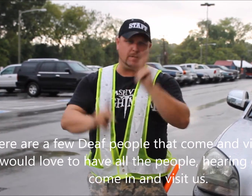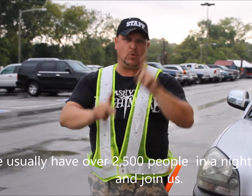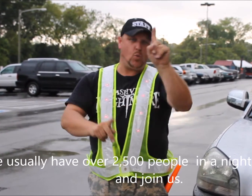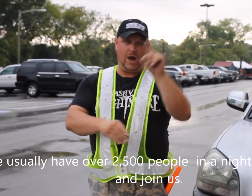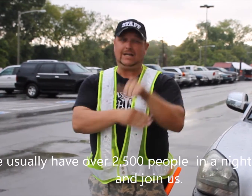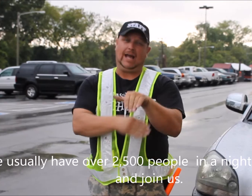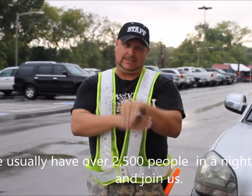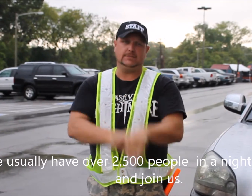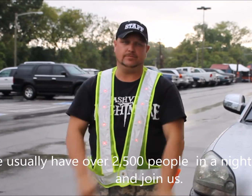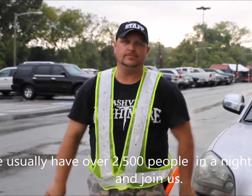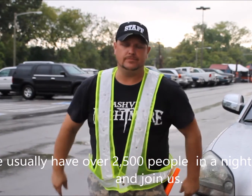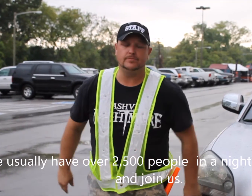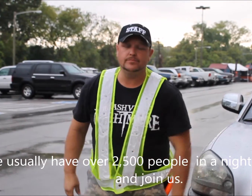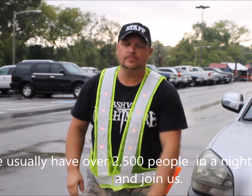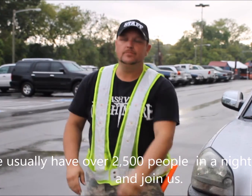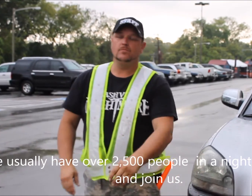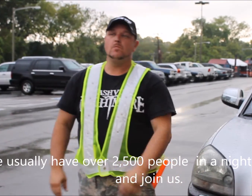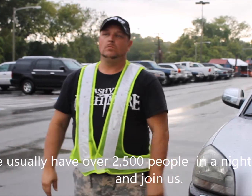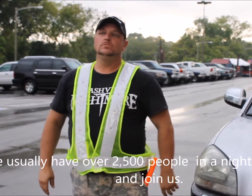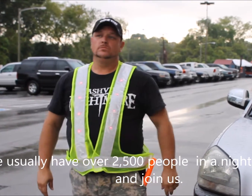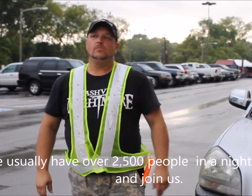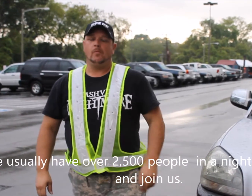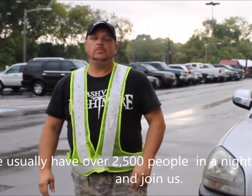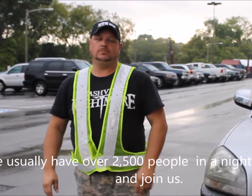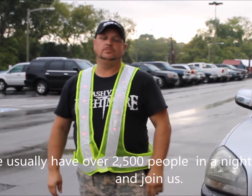have over 2,500 people in a night, but come and join us.